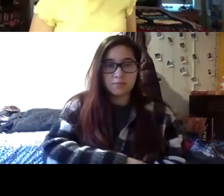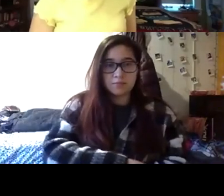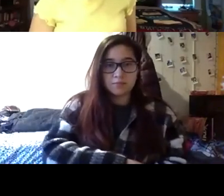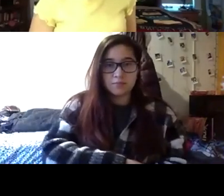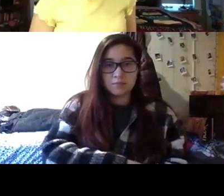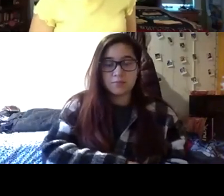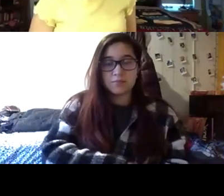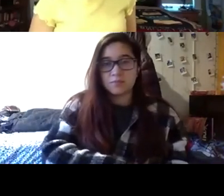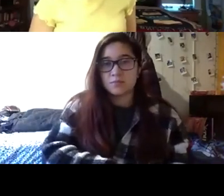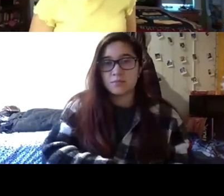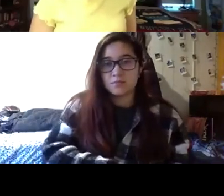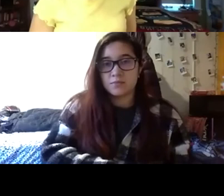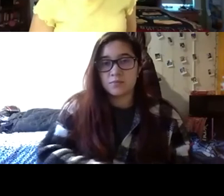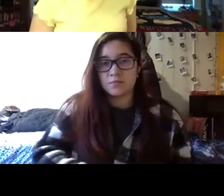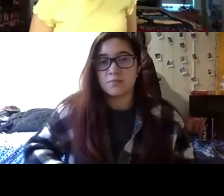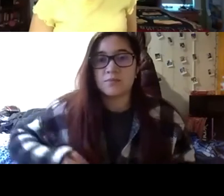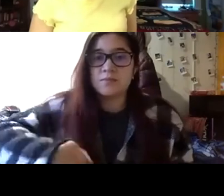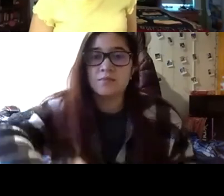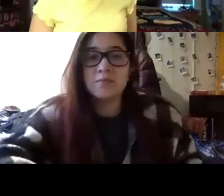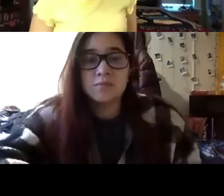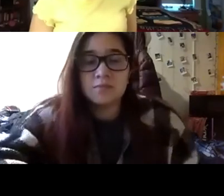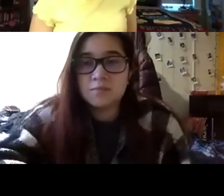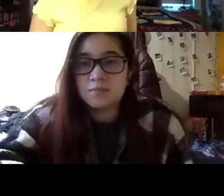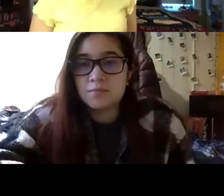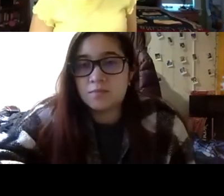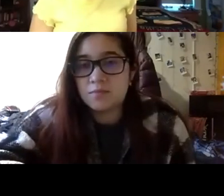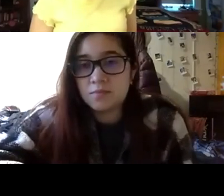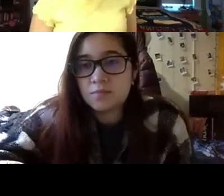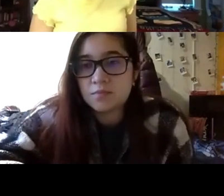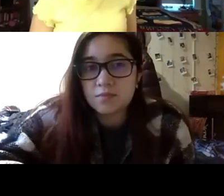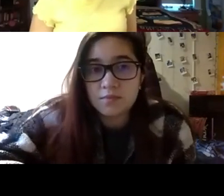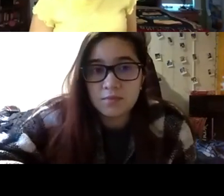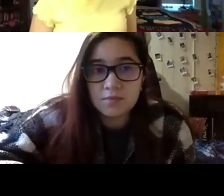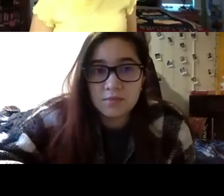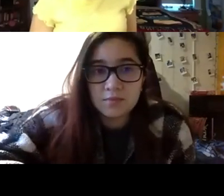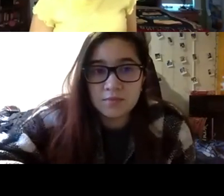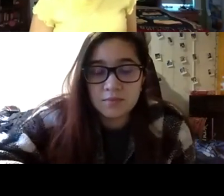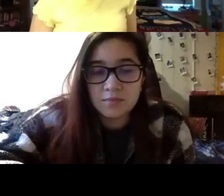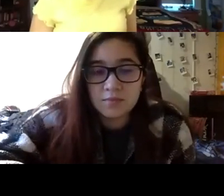know it's very different picture and knowing your audience too right